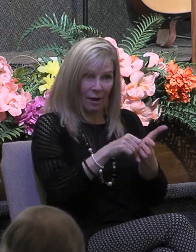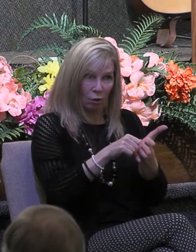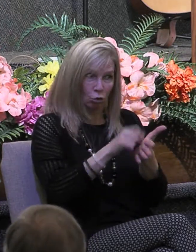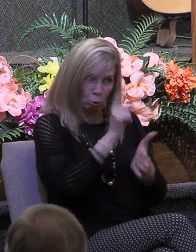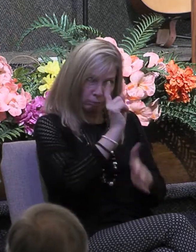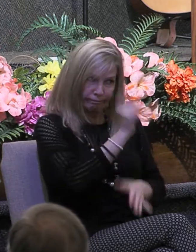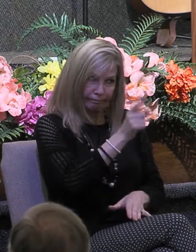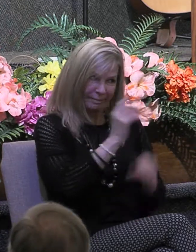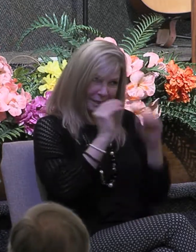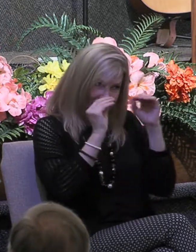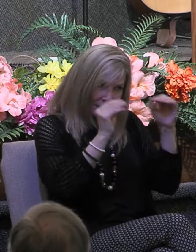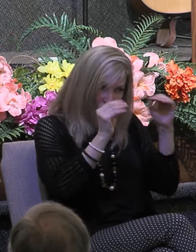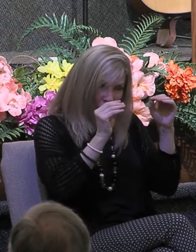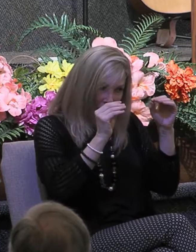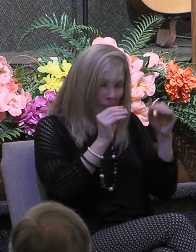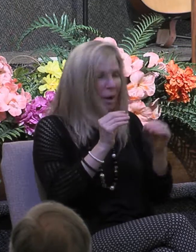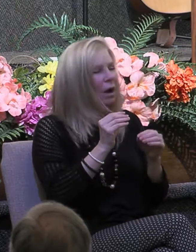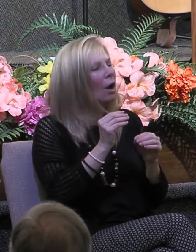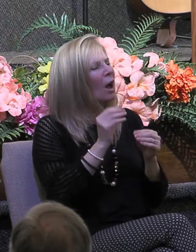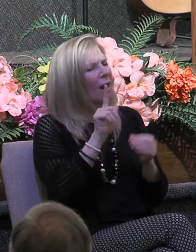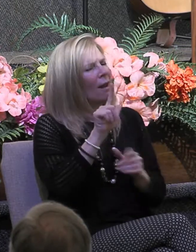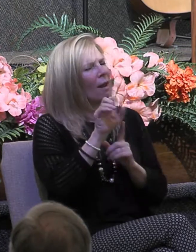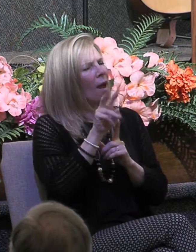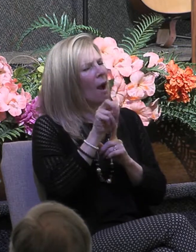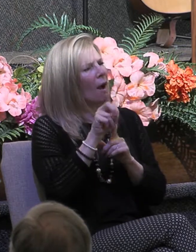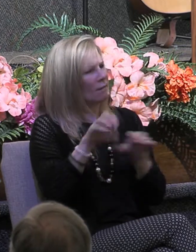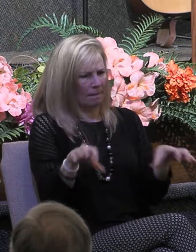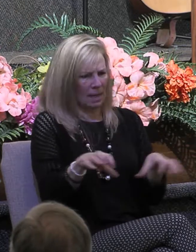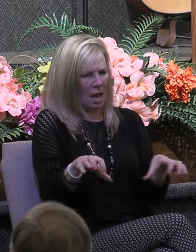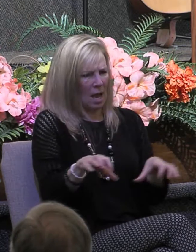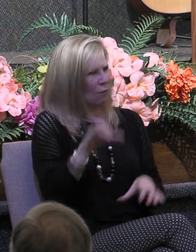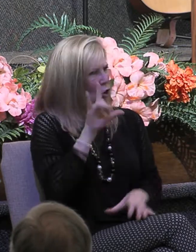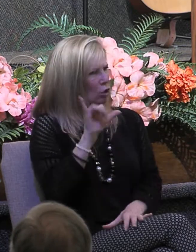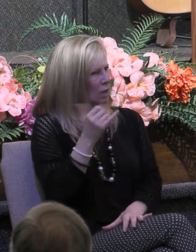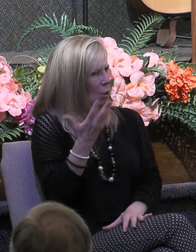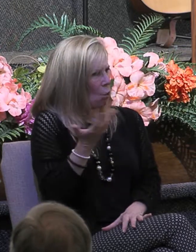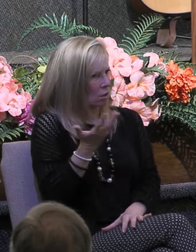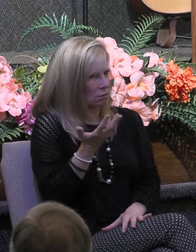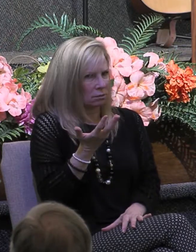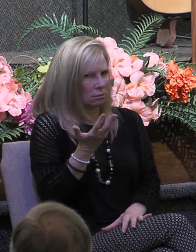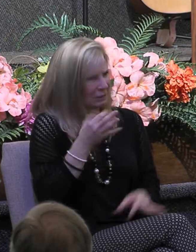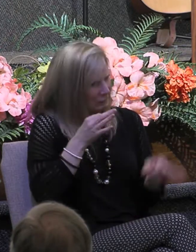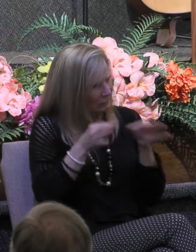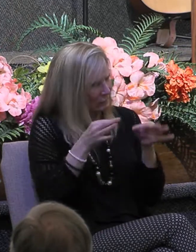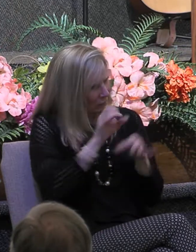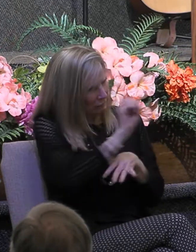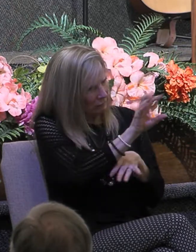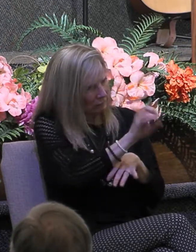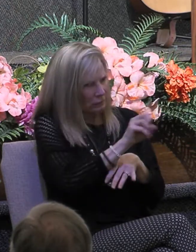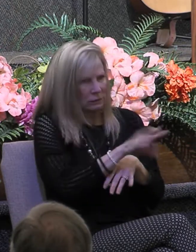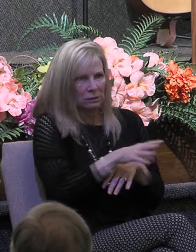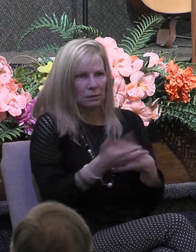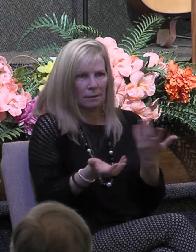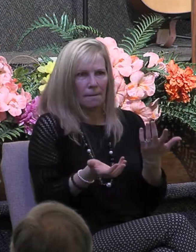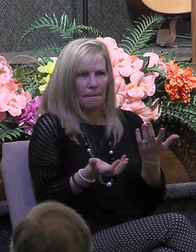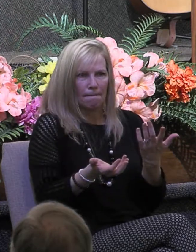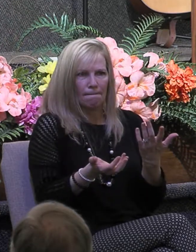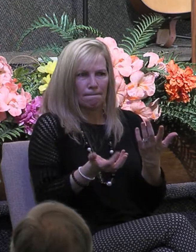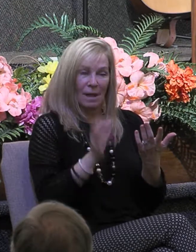love behaves which is not what they were doing. Folks, that's my purpose too in teaching you this chapter because I don't